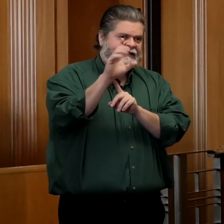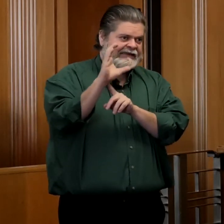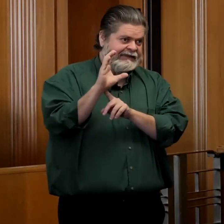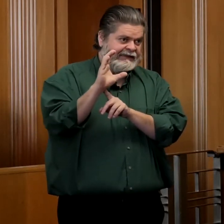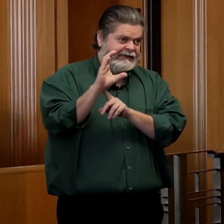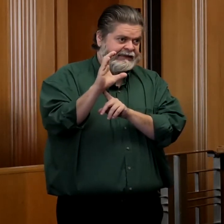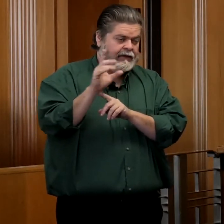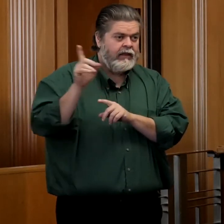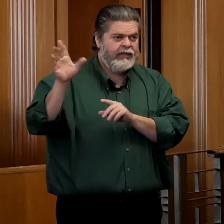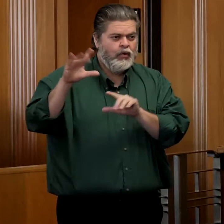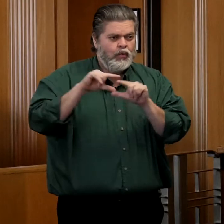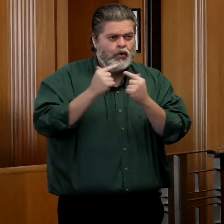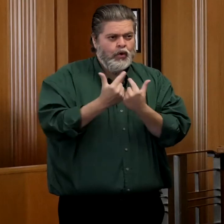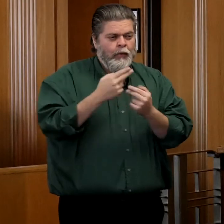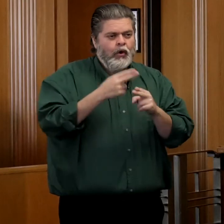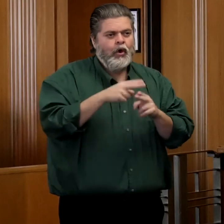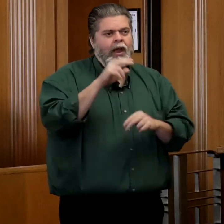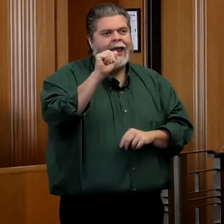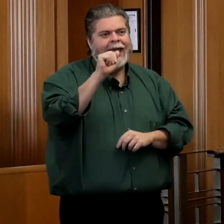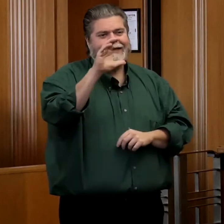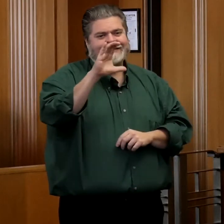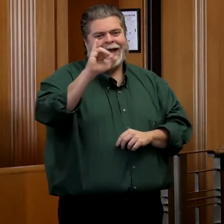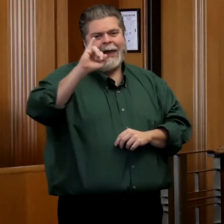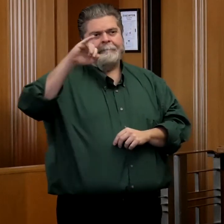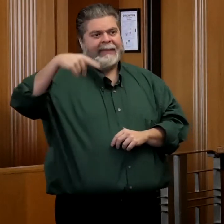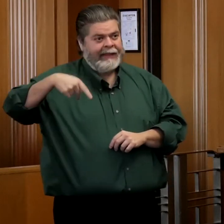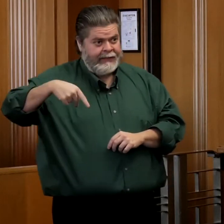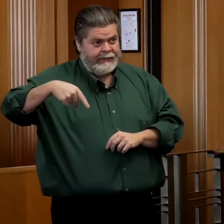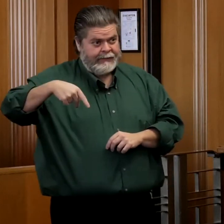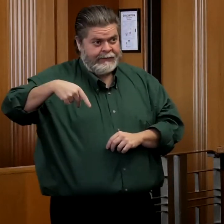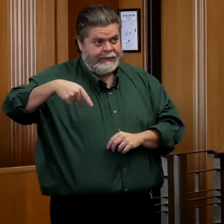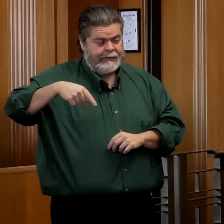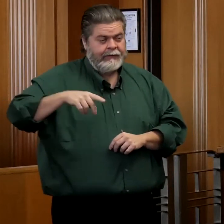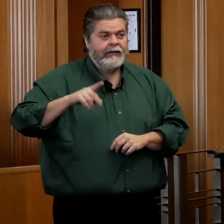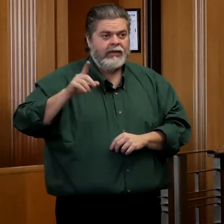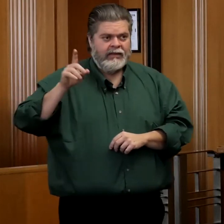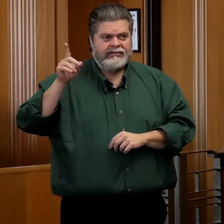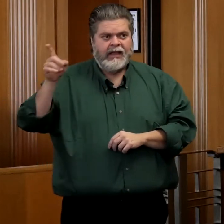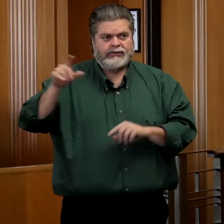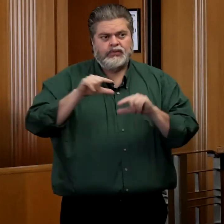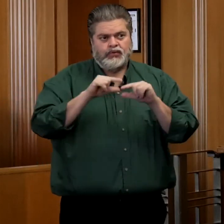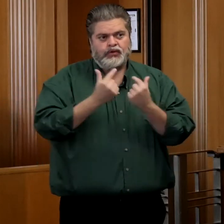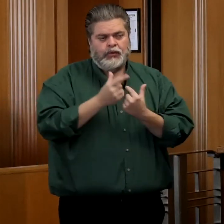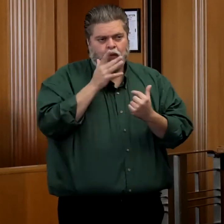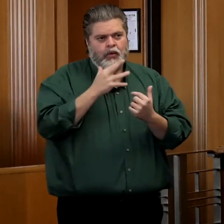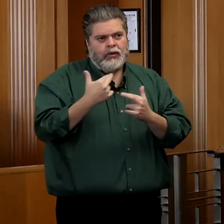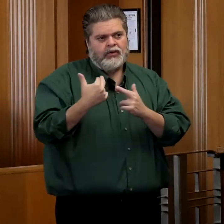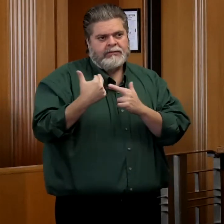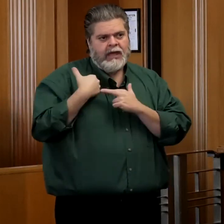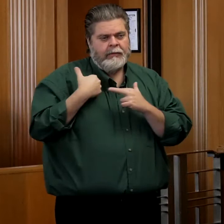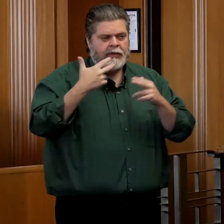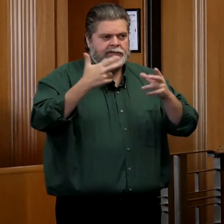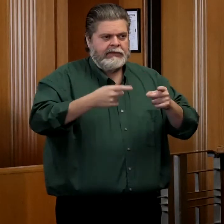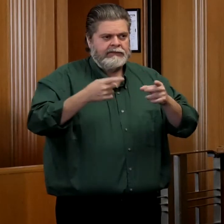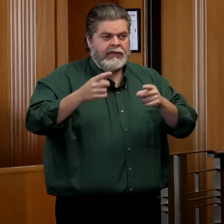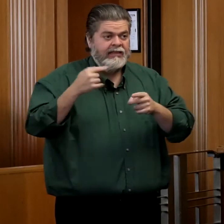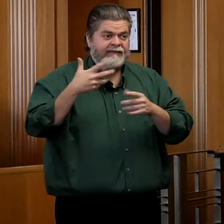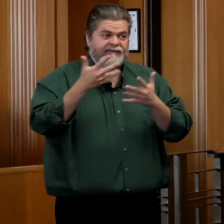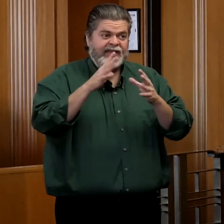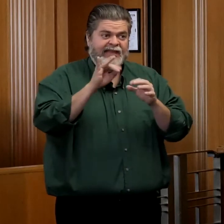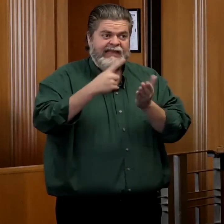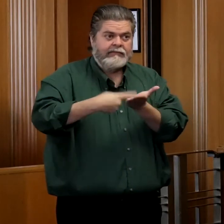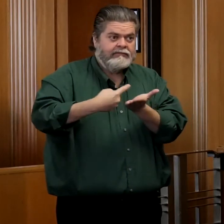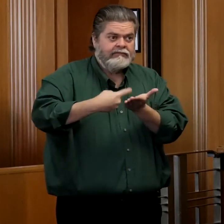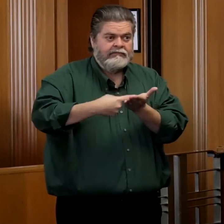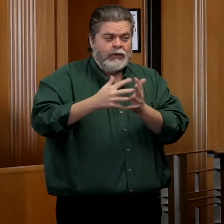or their group called ACIP, they're the group that are going to be and have been